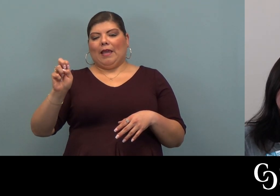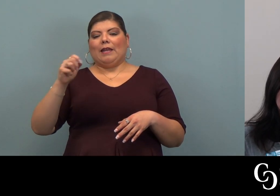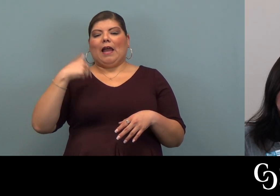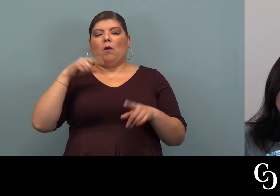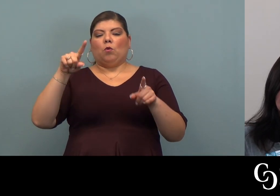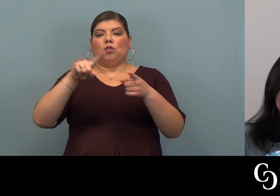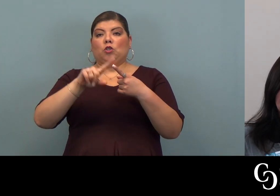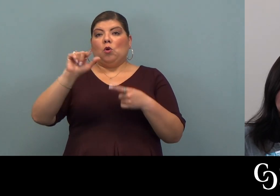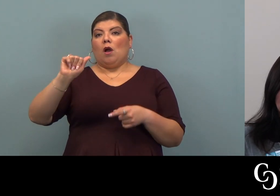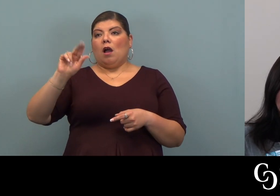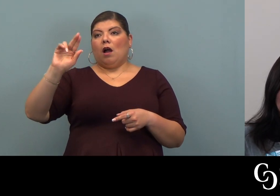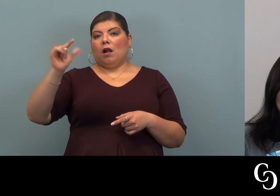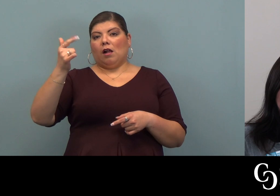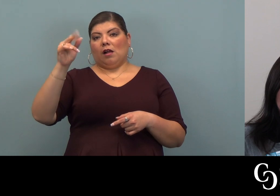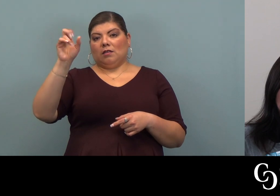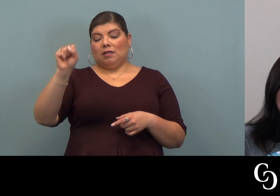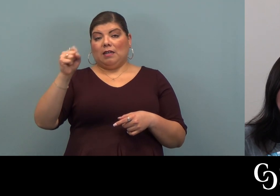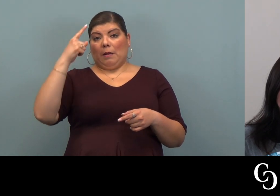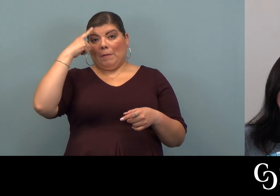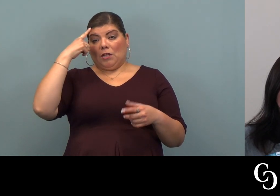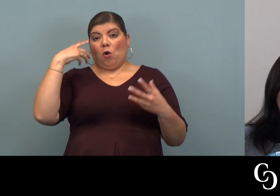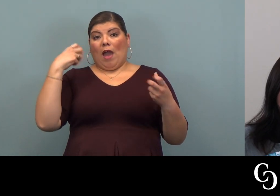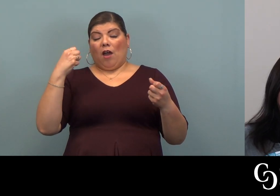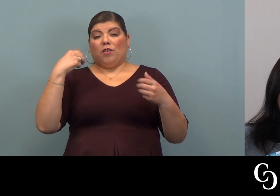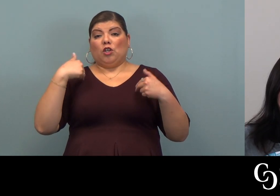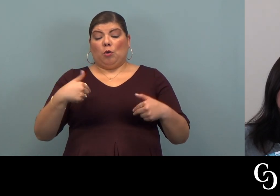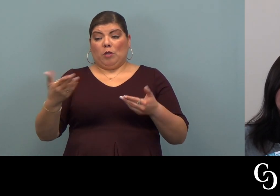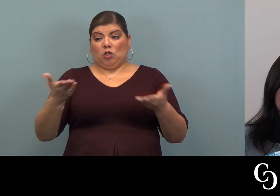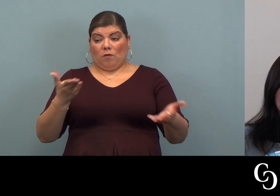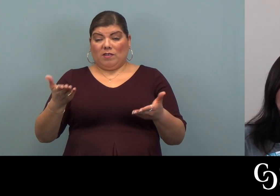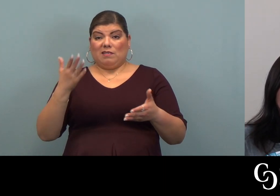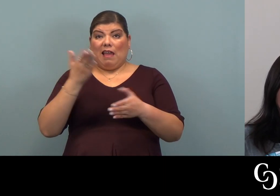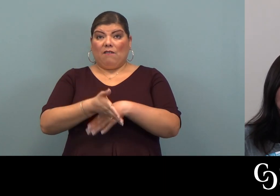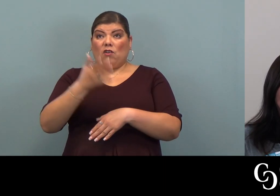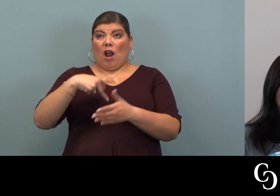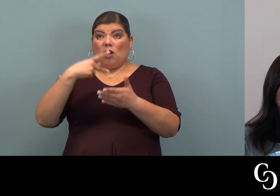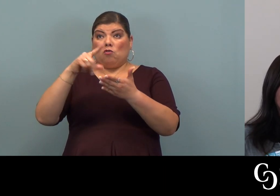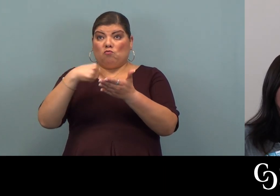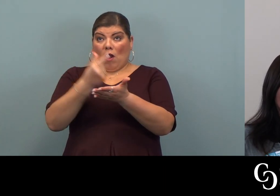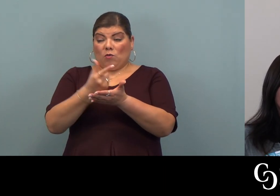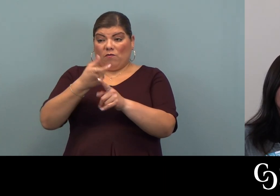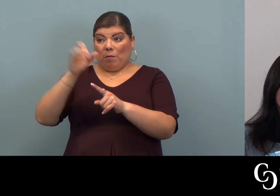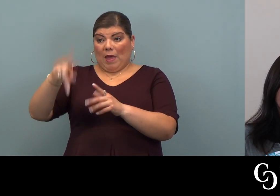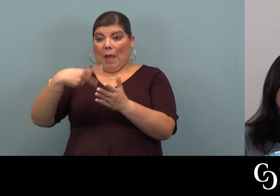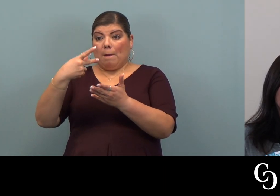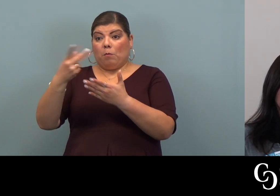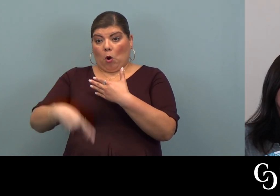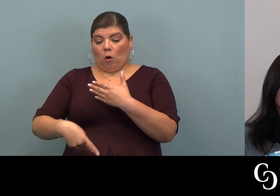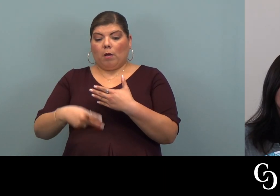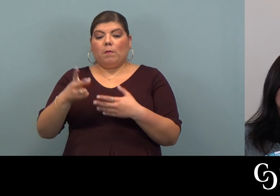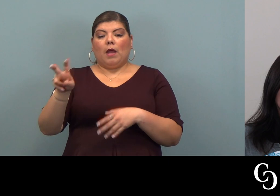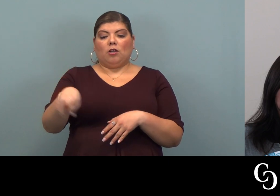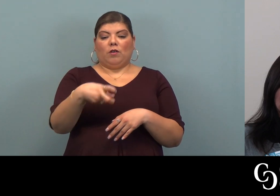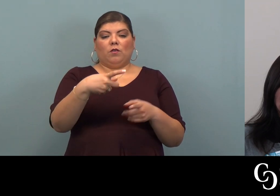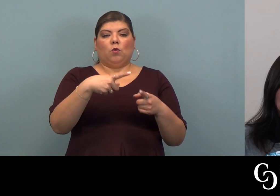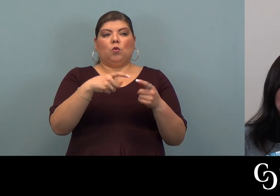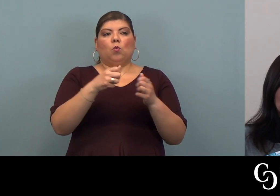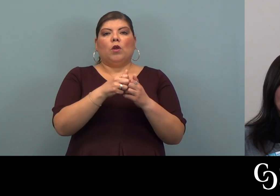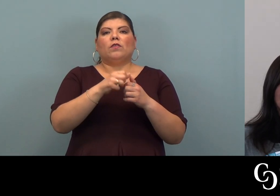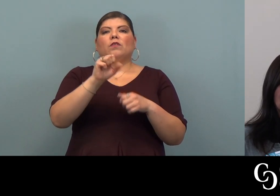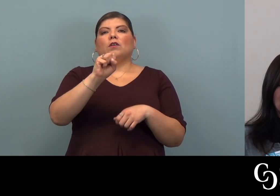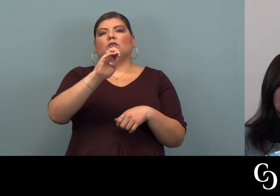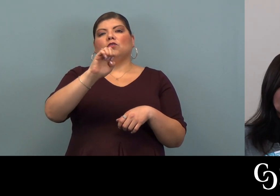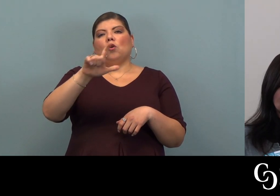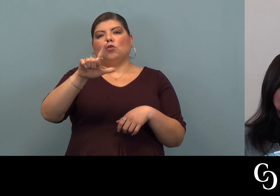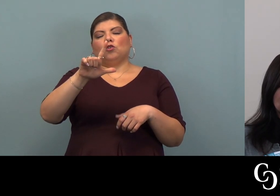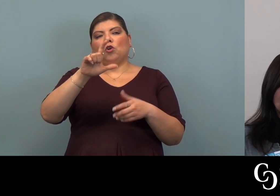health and human service. That, after I graduated from that, program transferred into the social work program